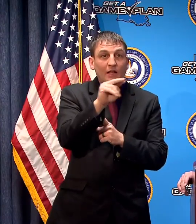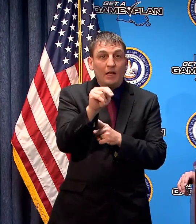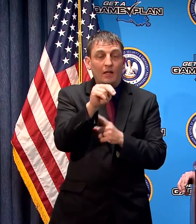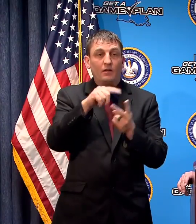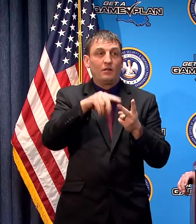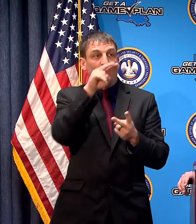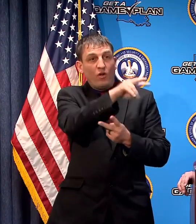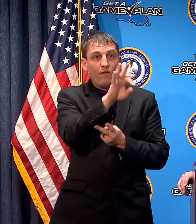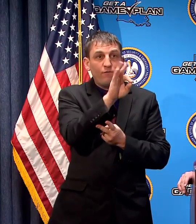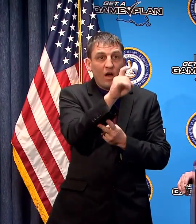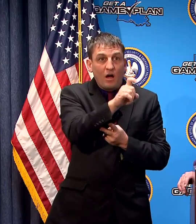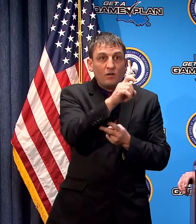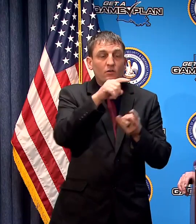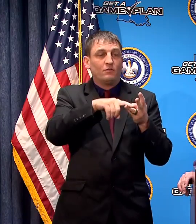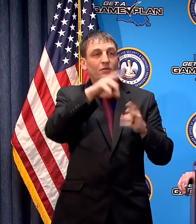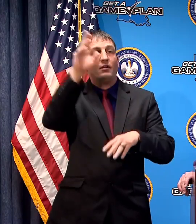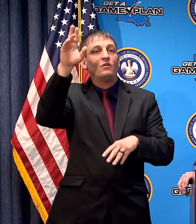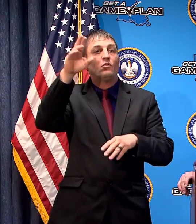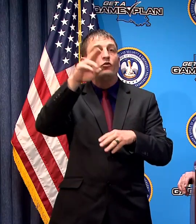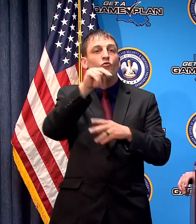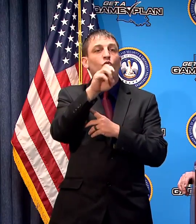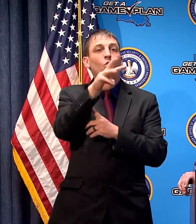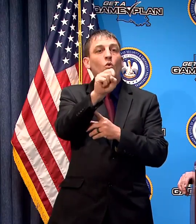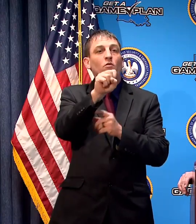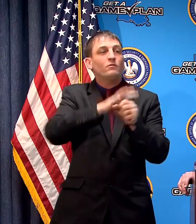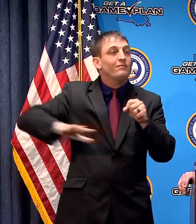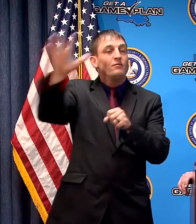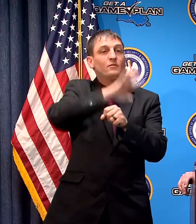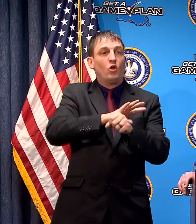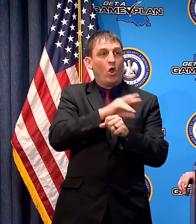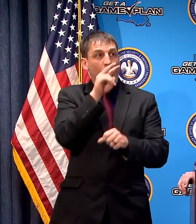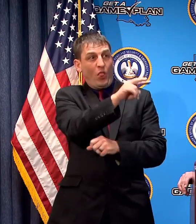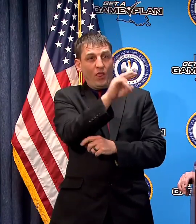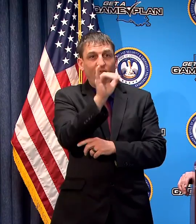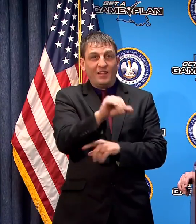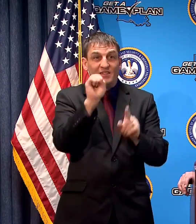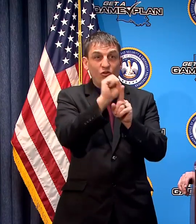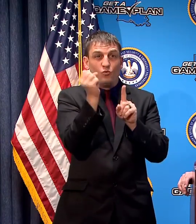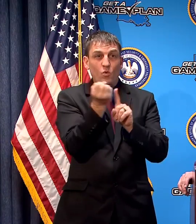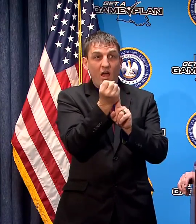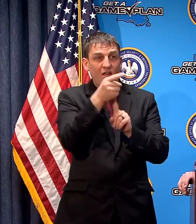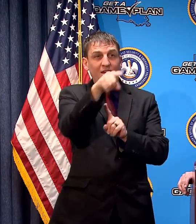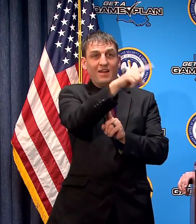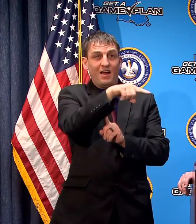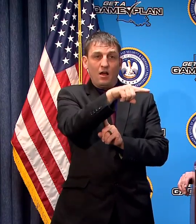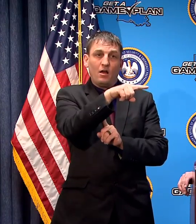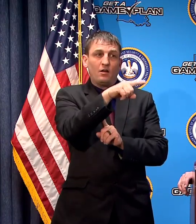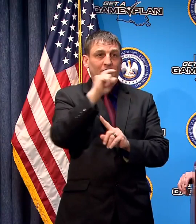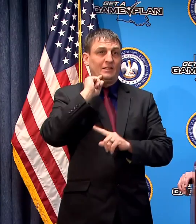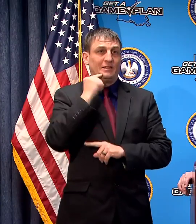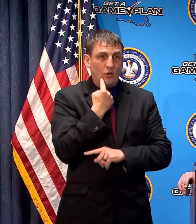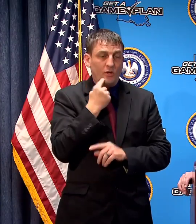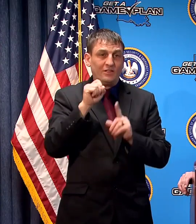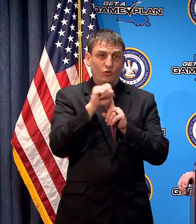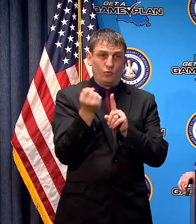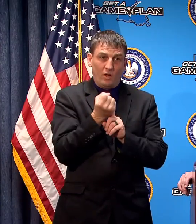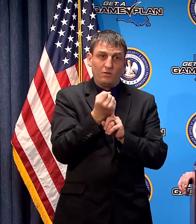or any of these news channels that the situation will be enough to get people to comply with what these orders are